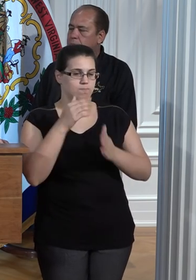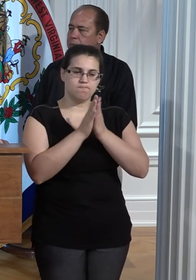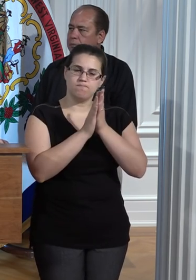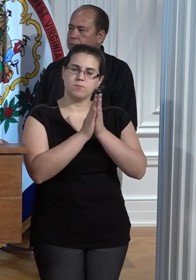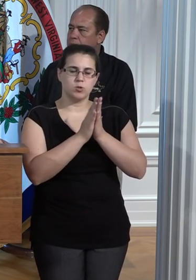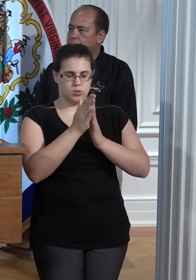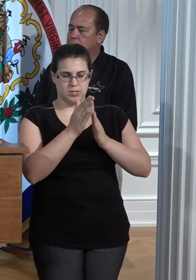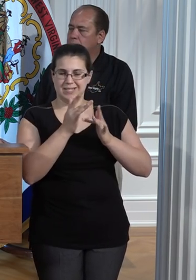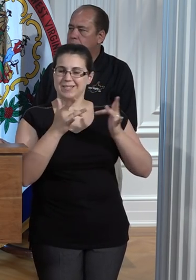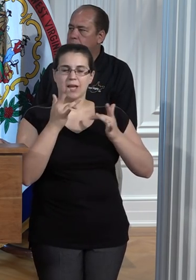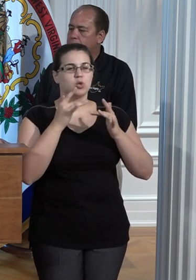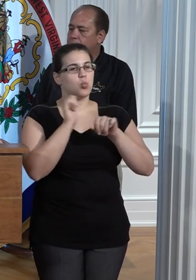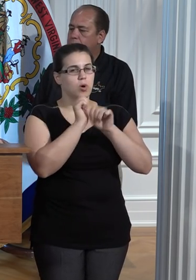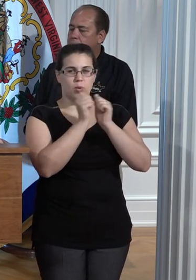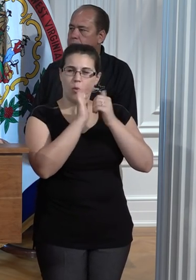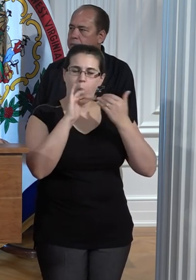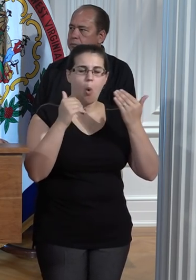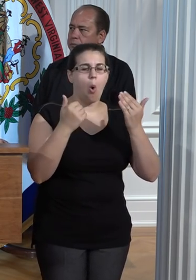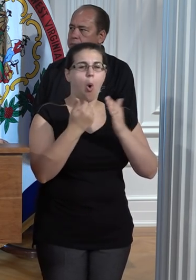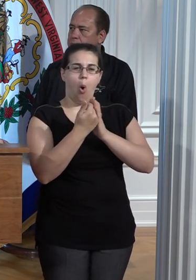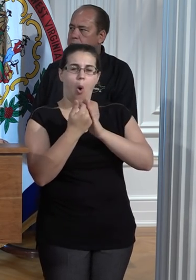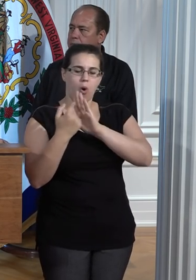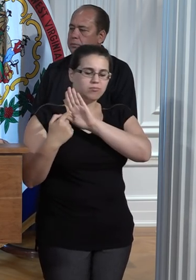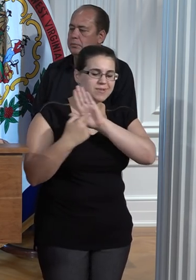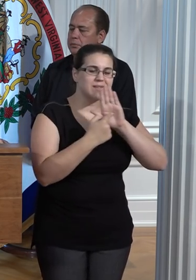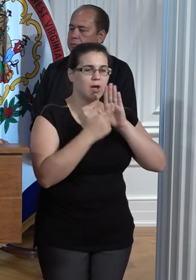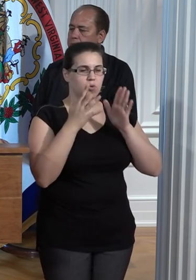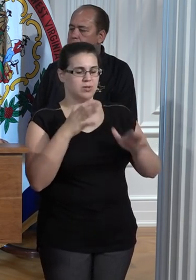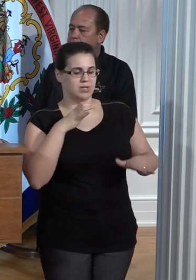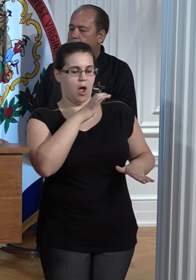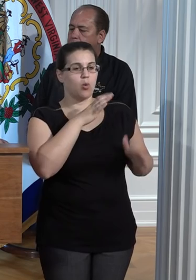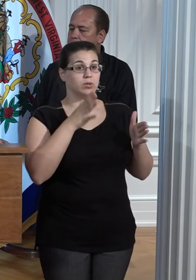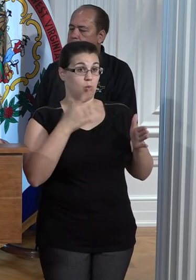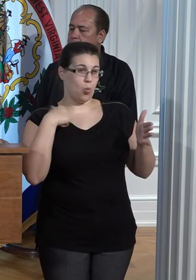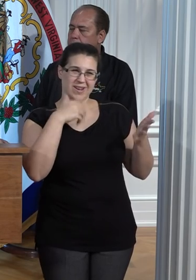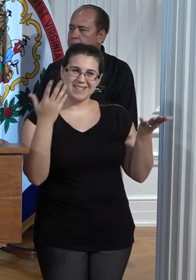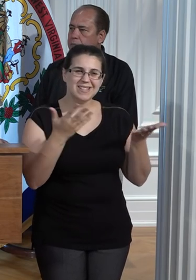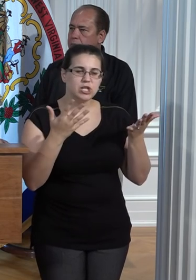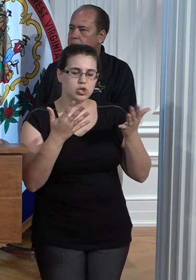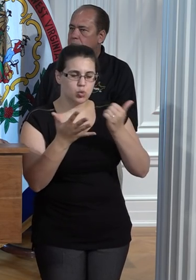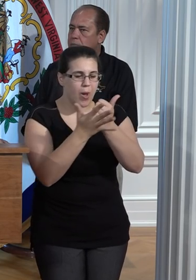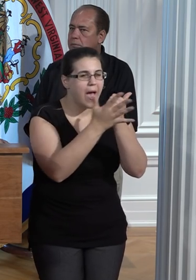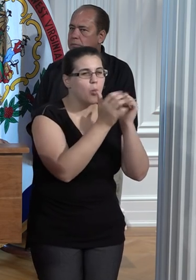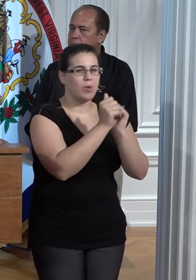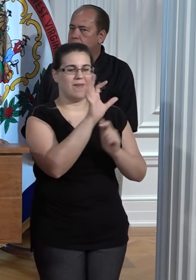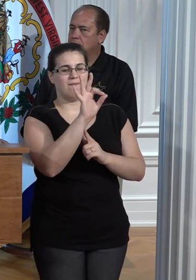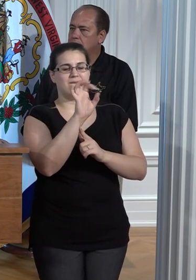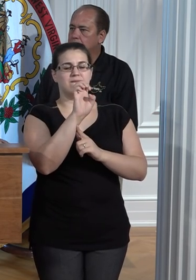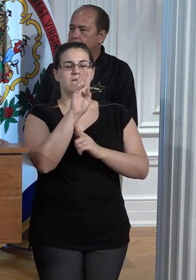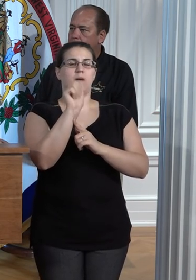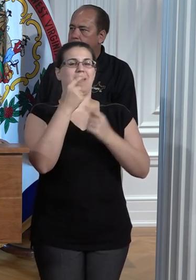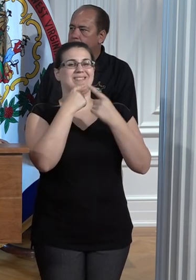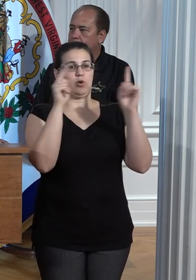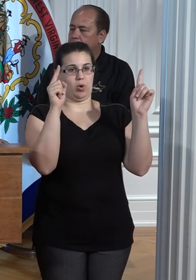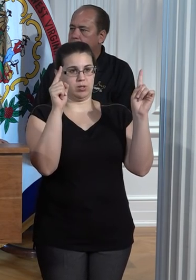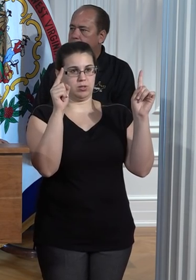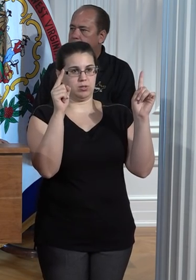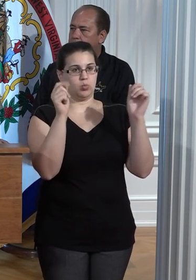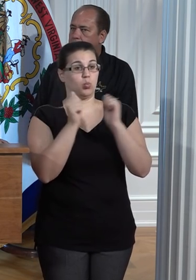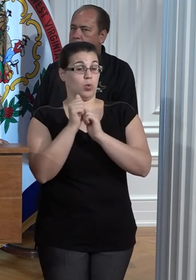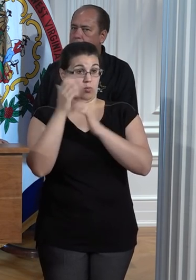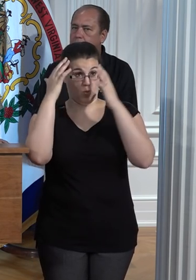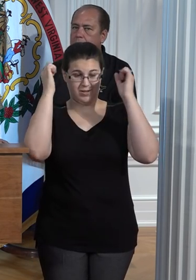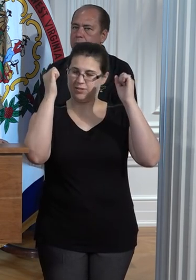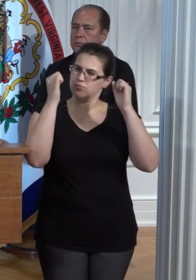delegation. We're all on the ground to assist with the FEMA declaration through the President in an